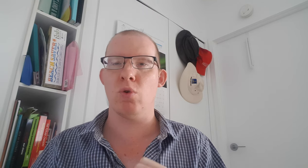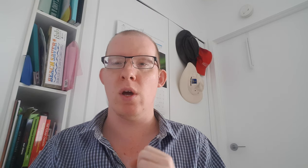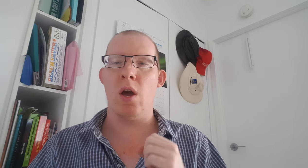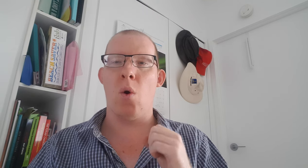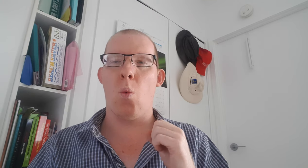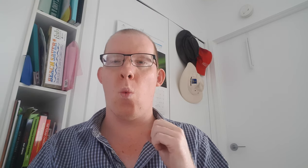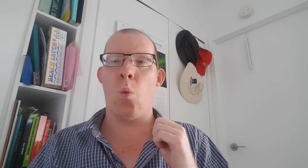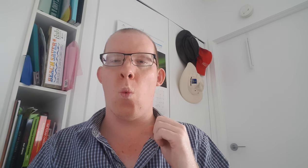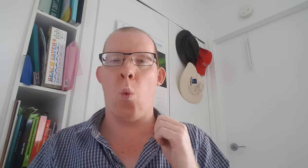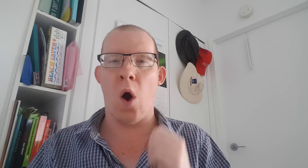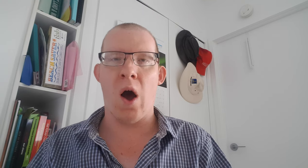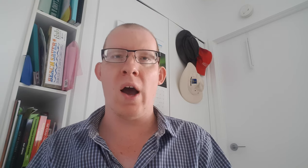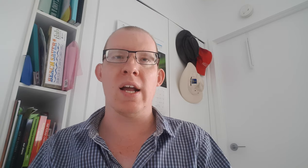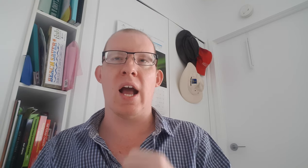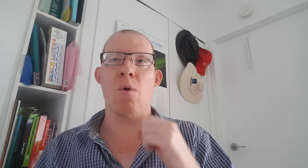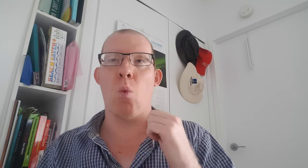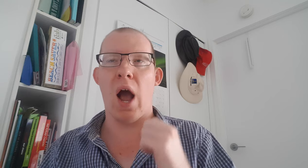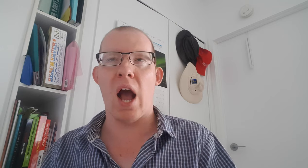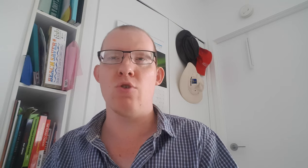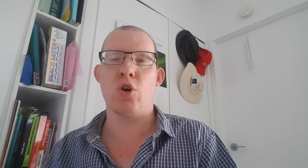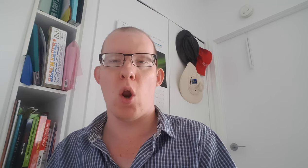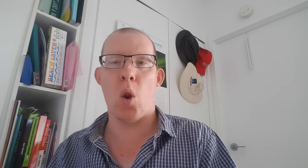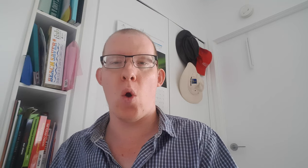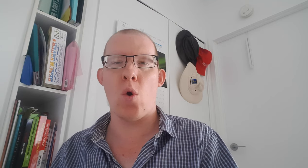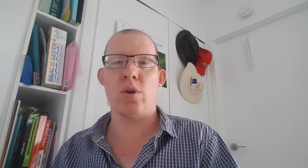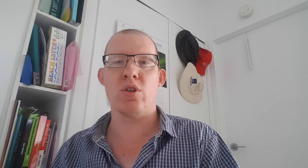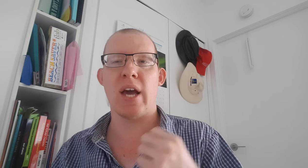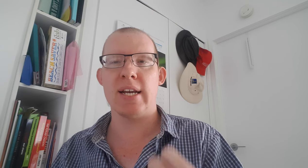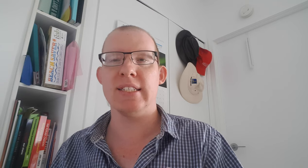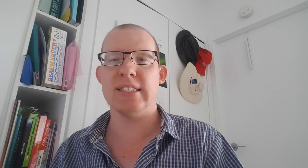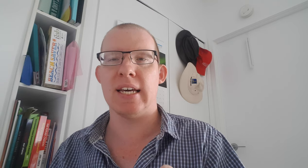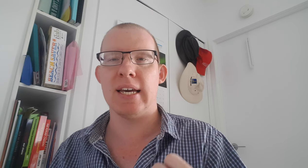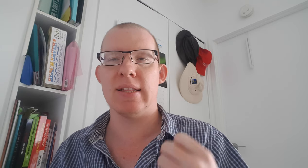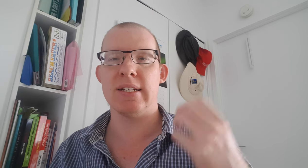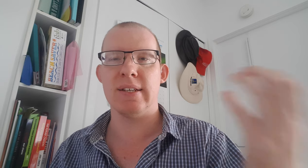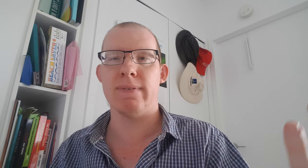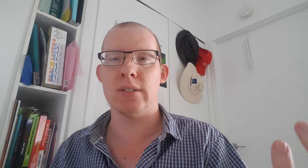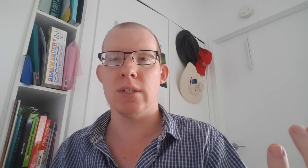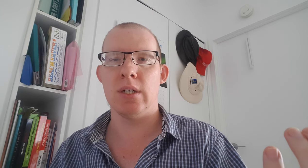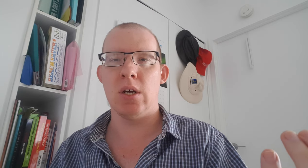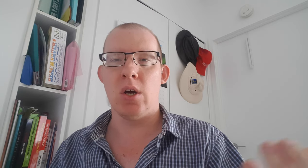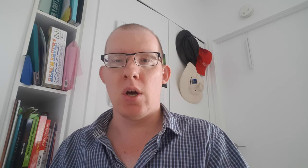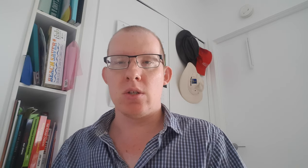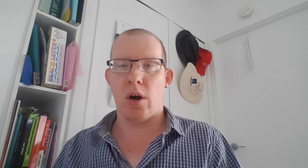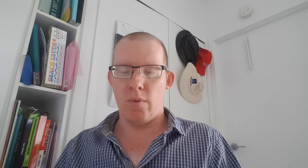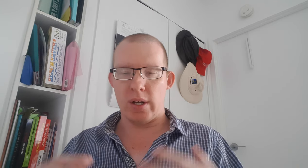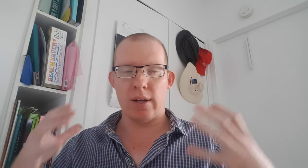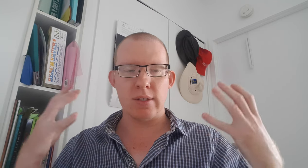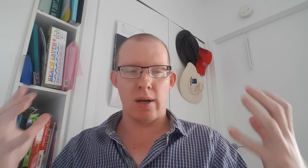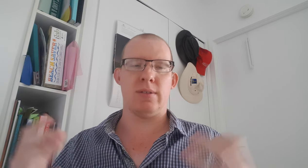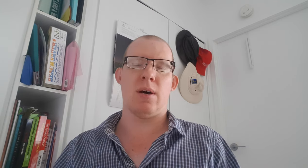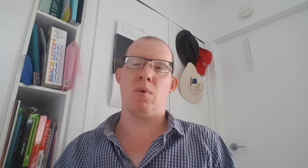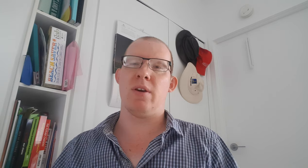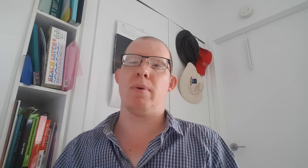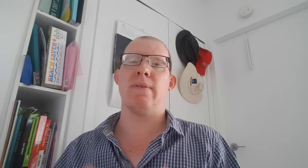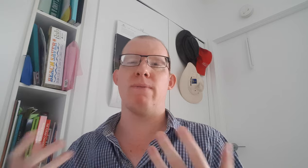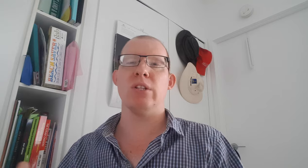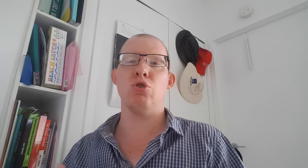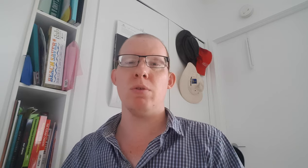why and how you're to learn to understand the difference. So we're going to tell you someone you've been friends with